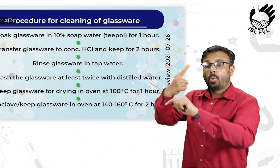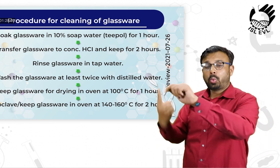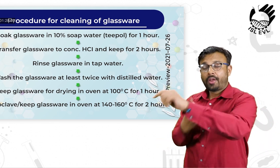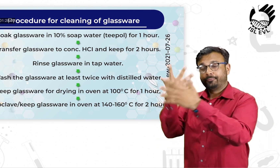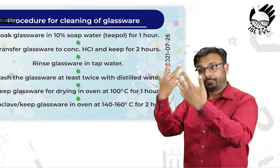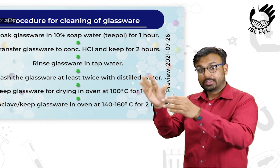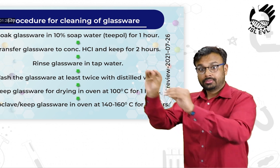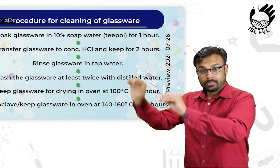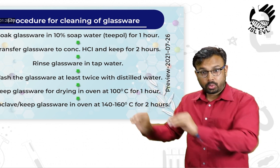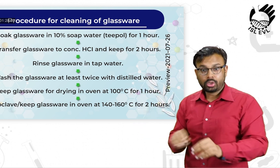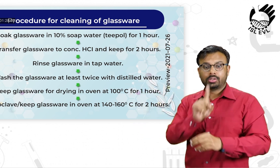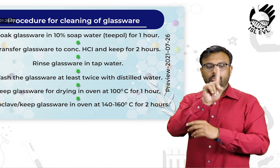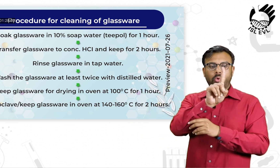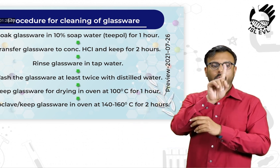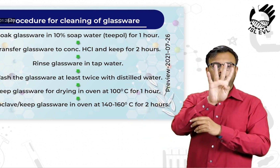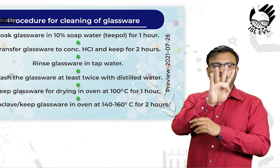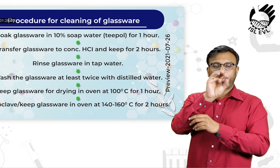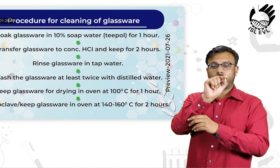glassware.